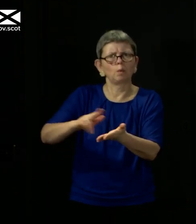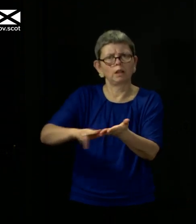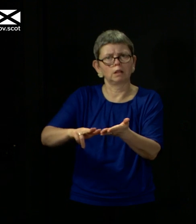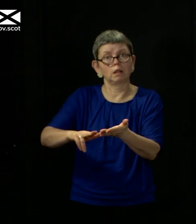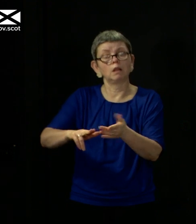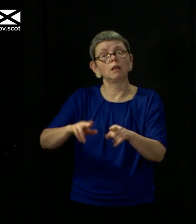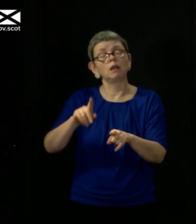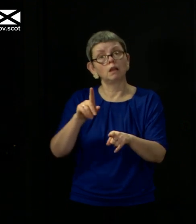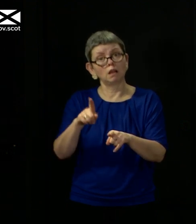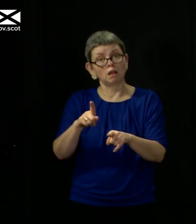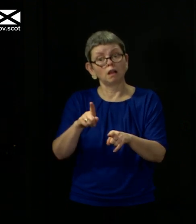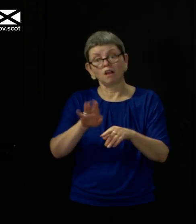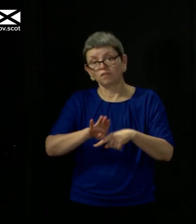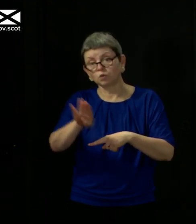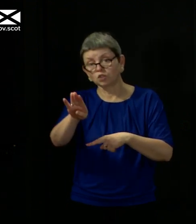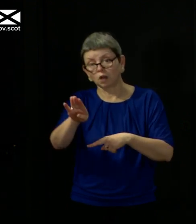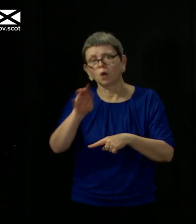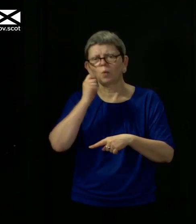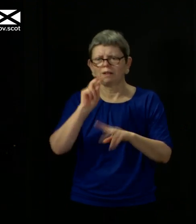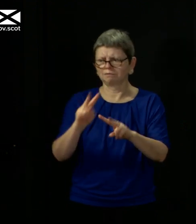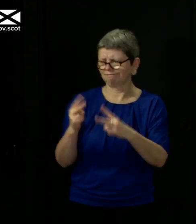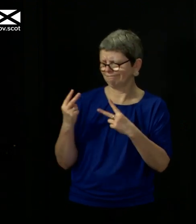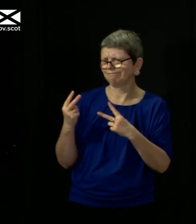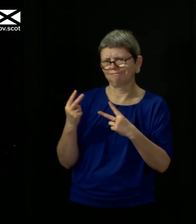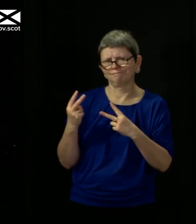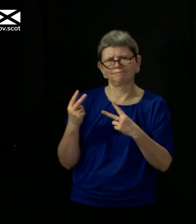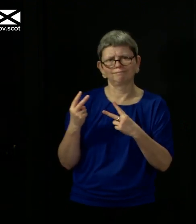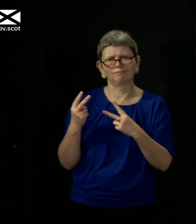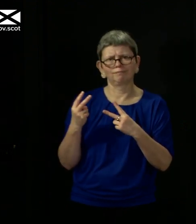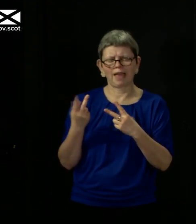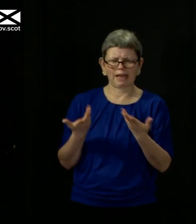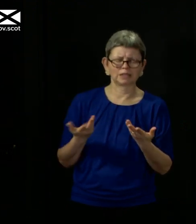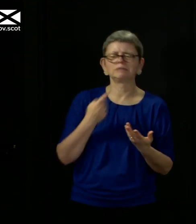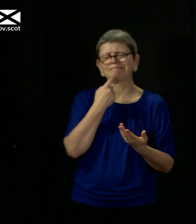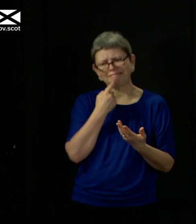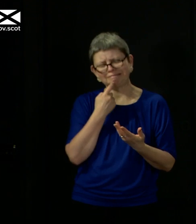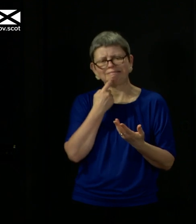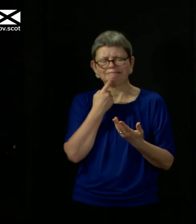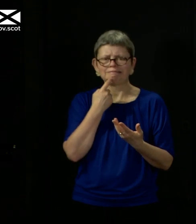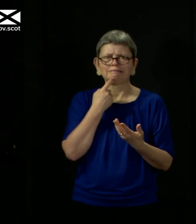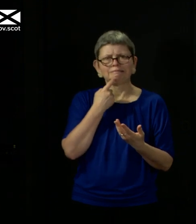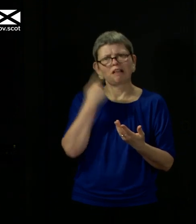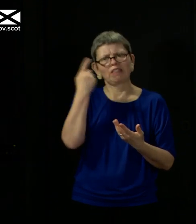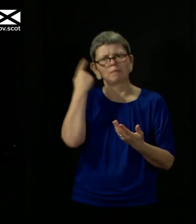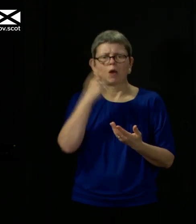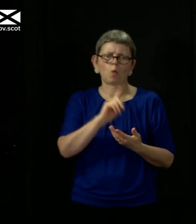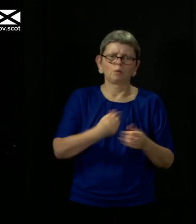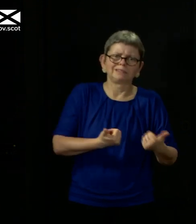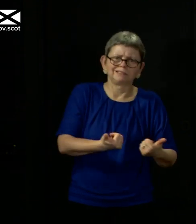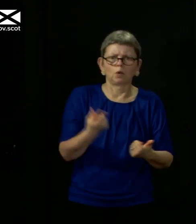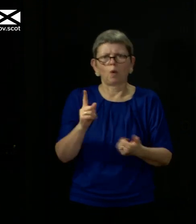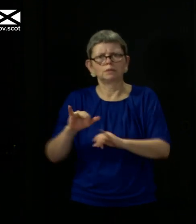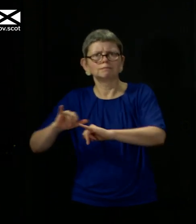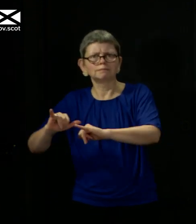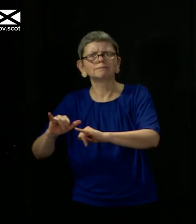and properly, opportunities in the future to look back in all countries and assess what was done, what was not done, in order to learn